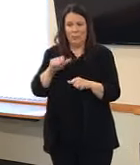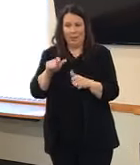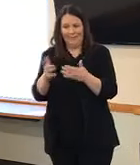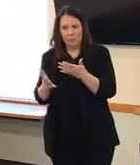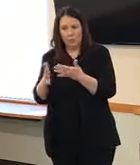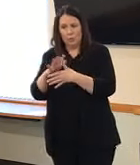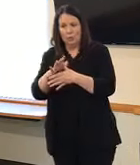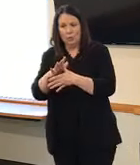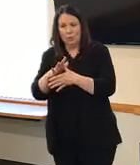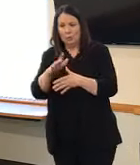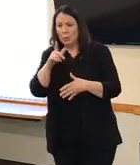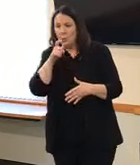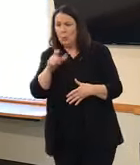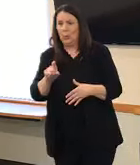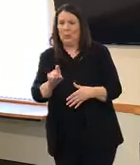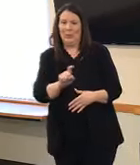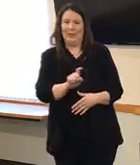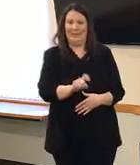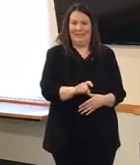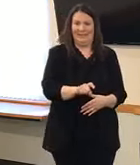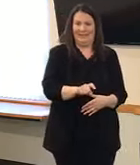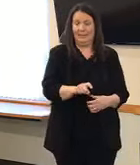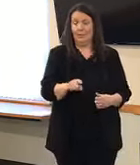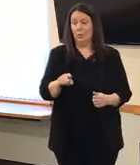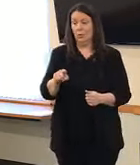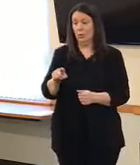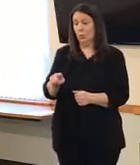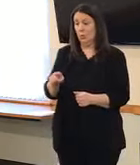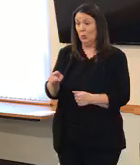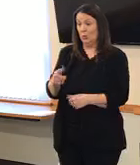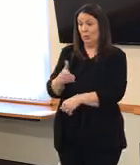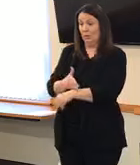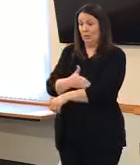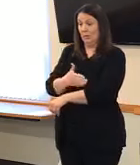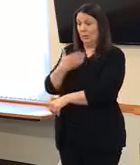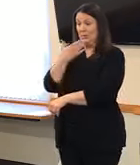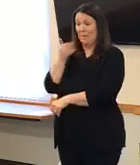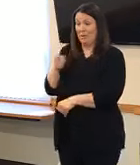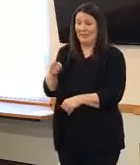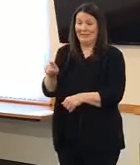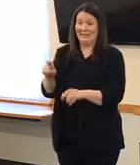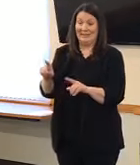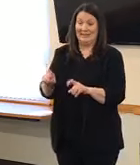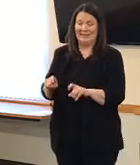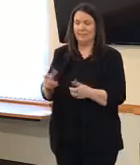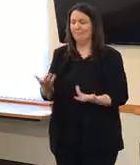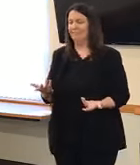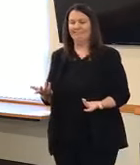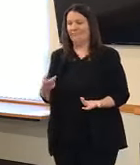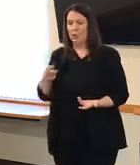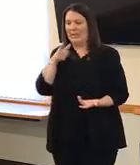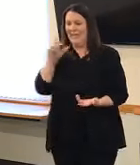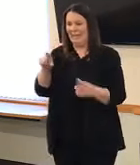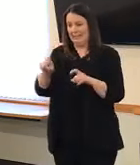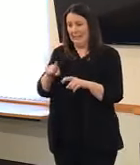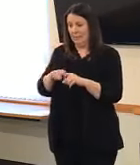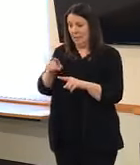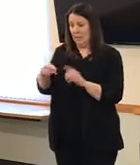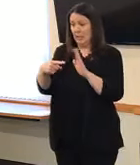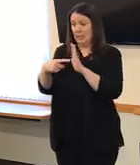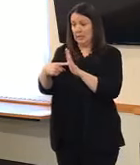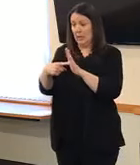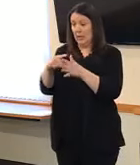for diagnostics, not necessarily for the recovery standpoint. So really they're looking at it from a symptom standpoint. And our healthcare